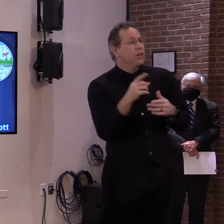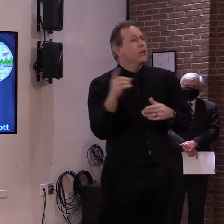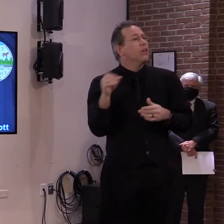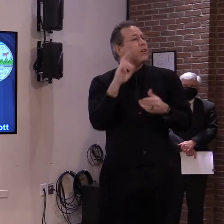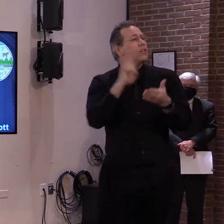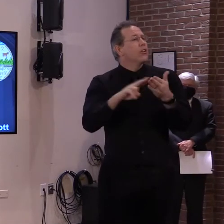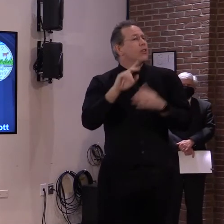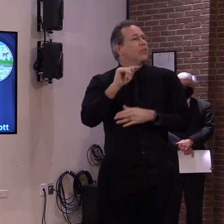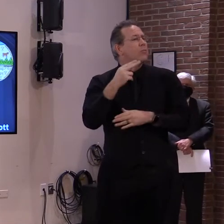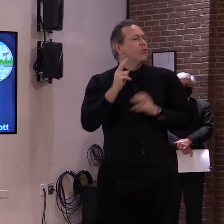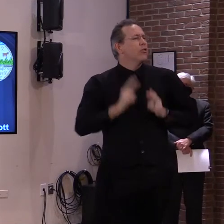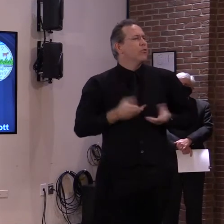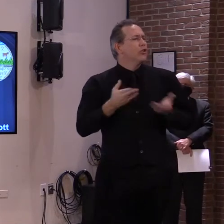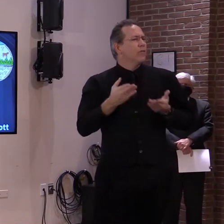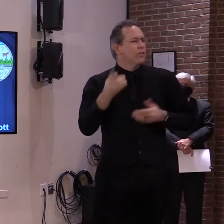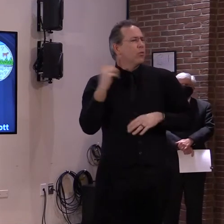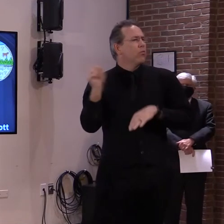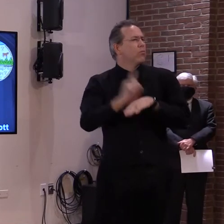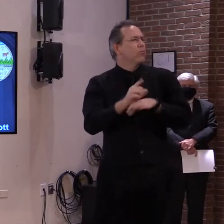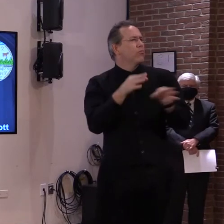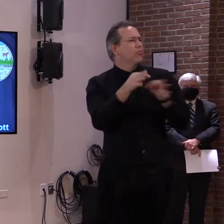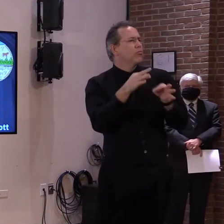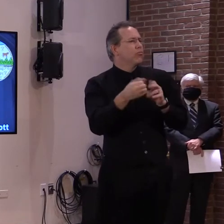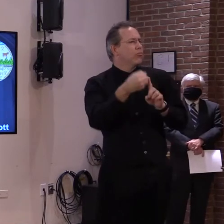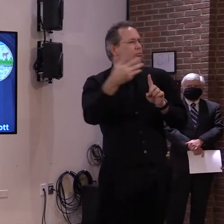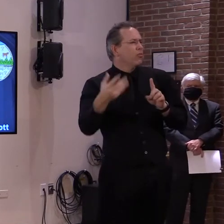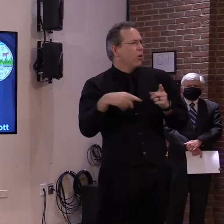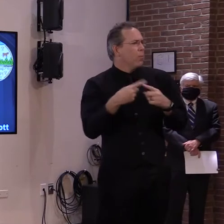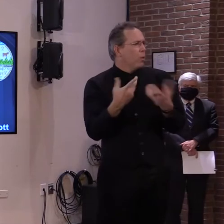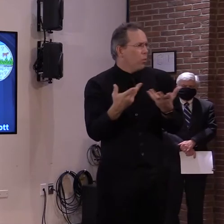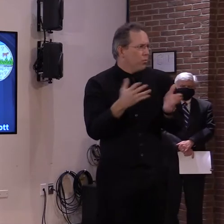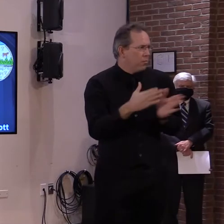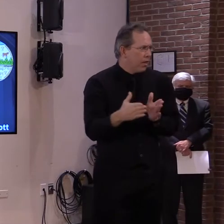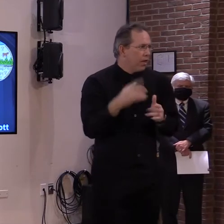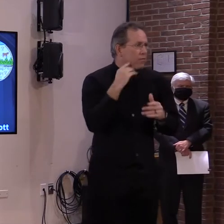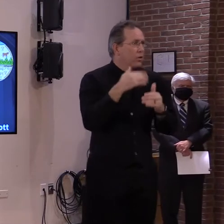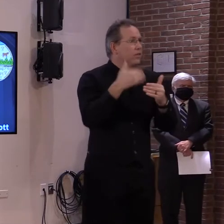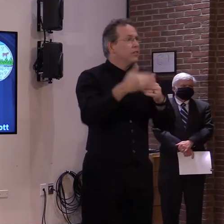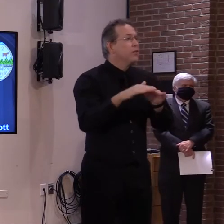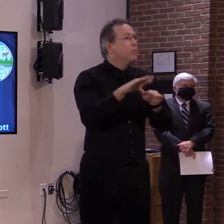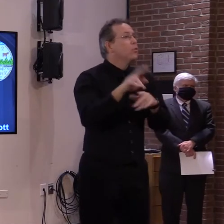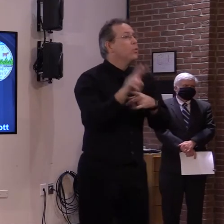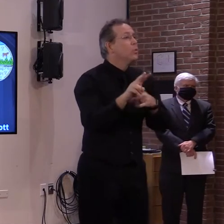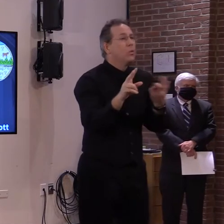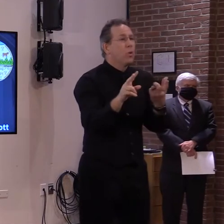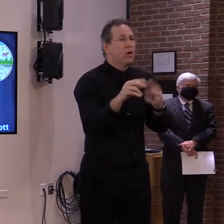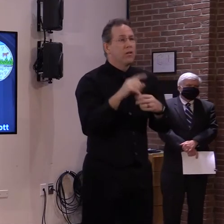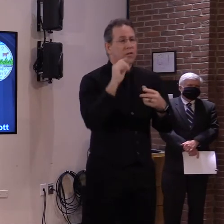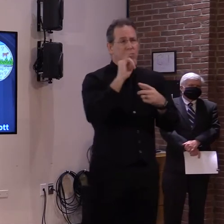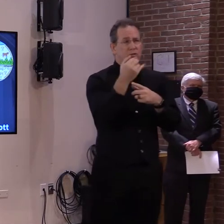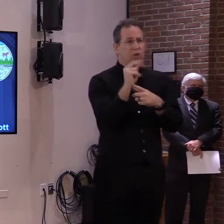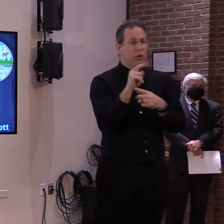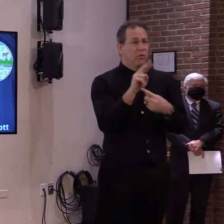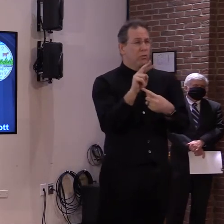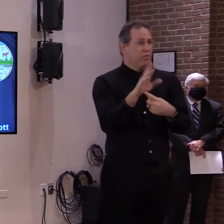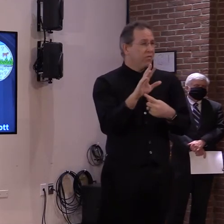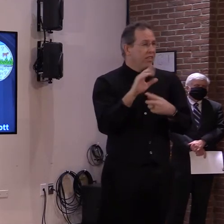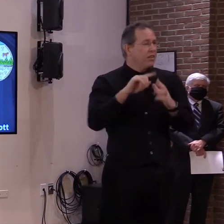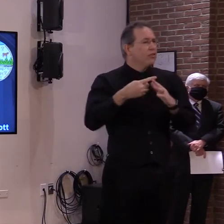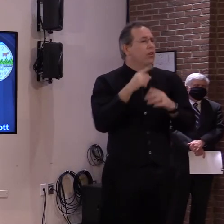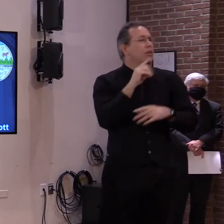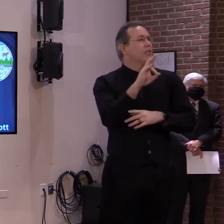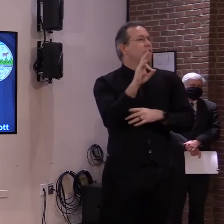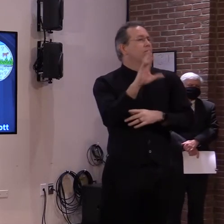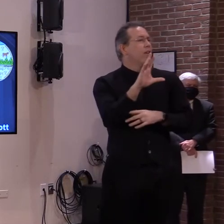25th. We'll use age banding and start with those who are 75 and older. Dr.